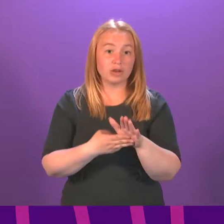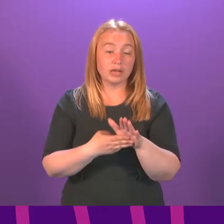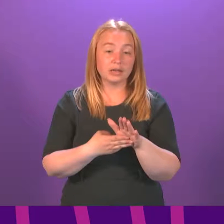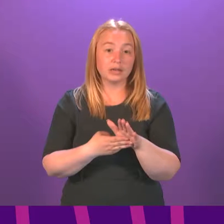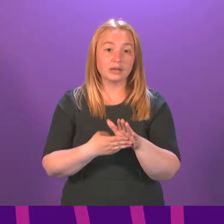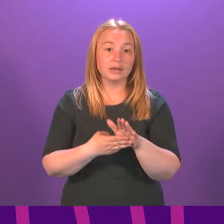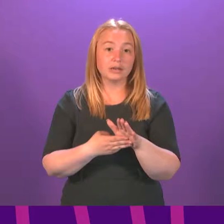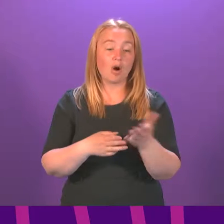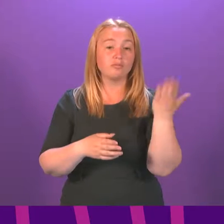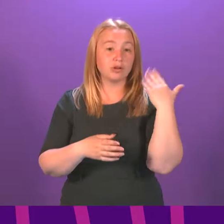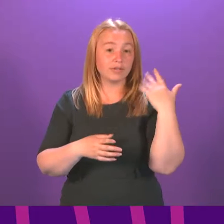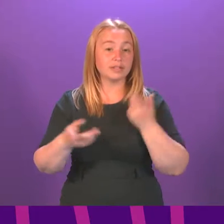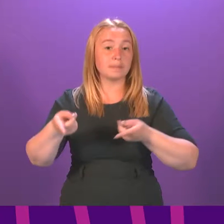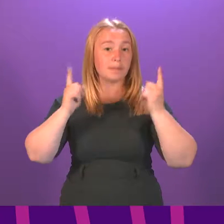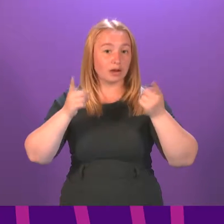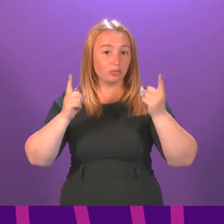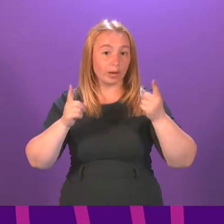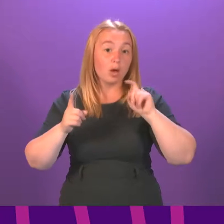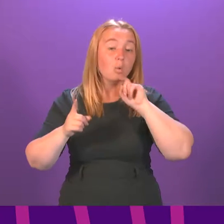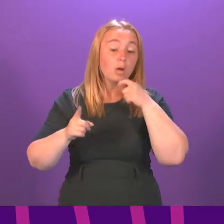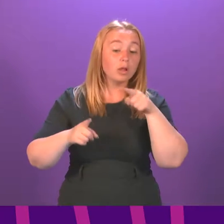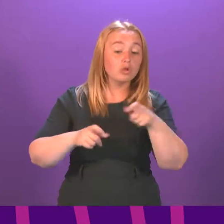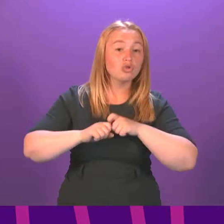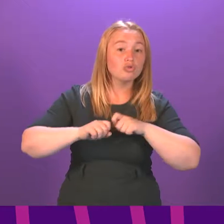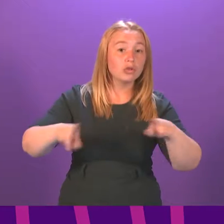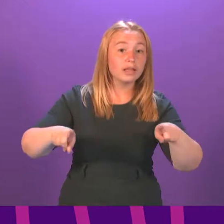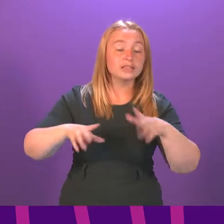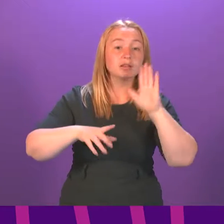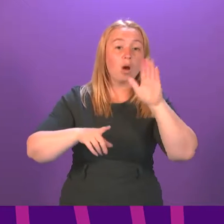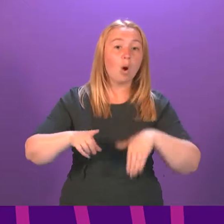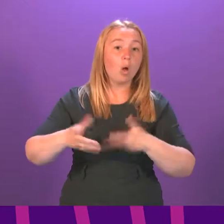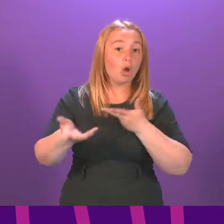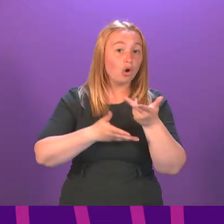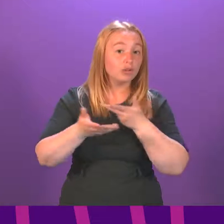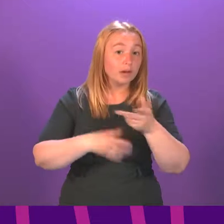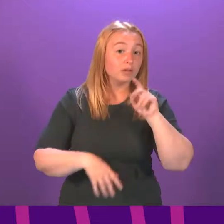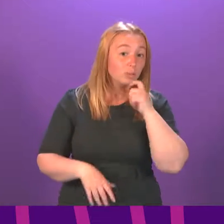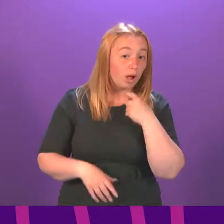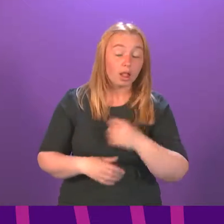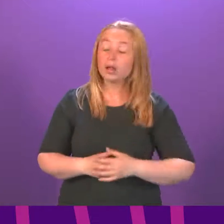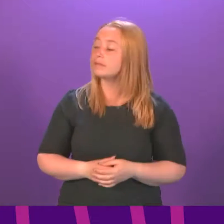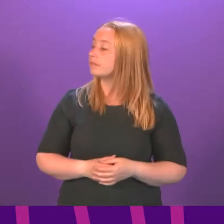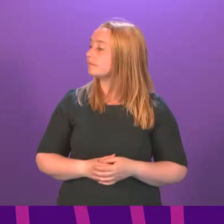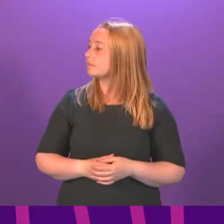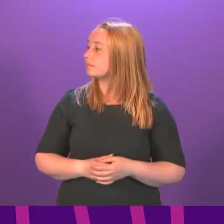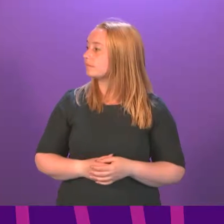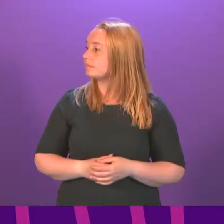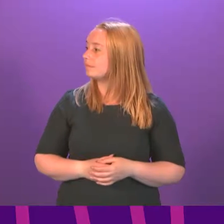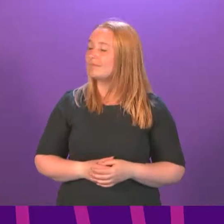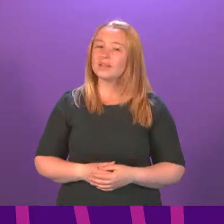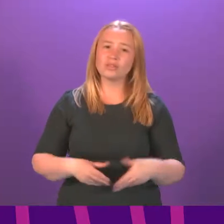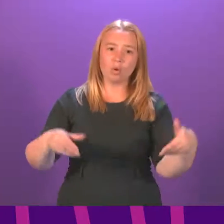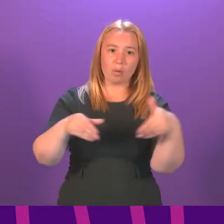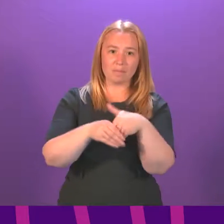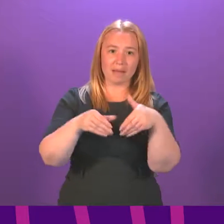agree to release all correspondence between the government, HCC and C-MAL? Cabinet Secretary... member has effectively